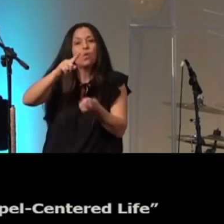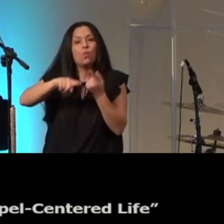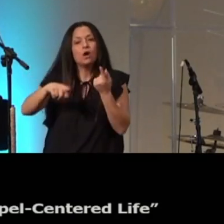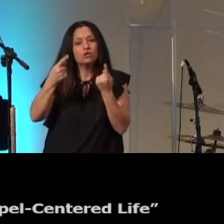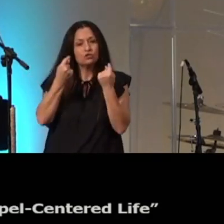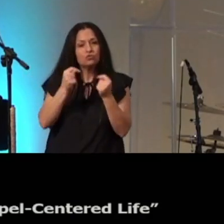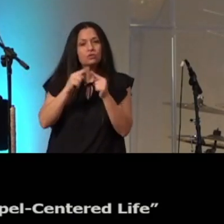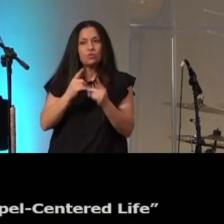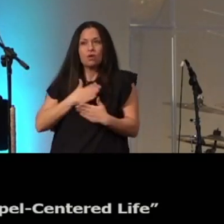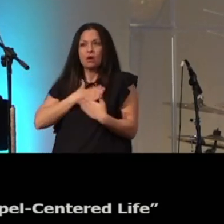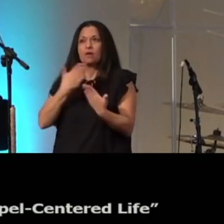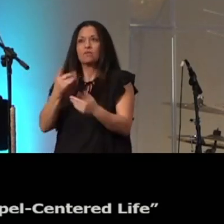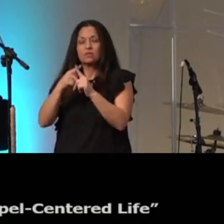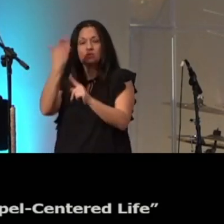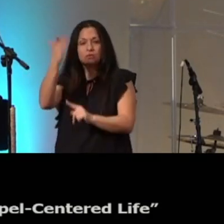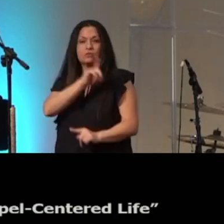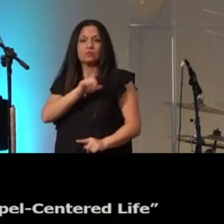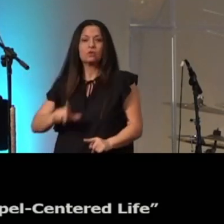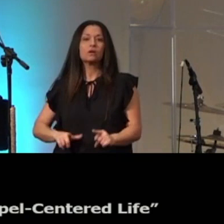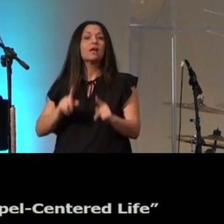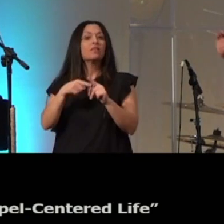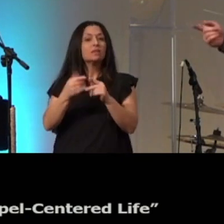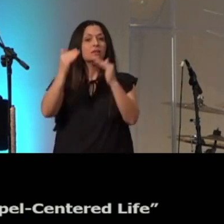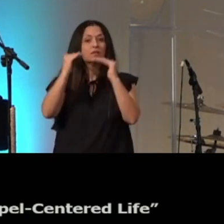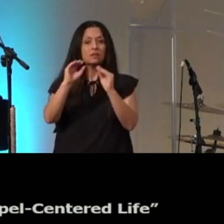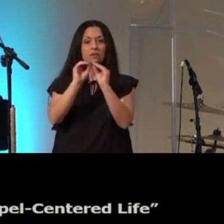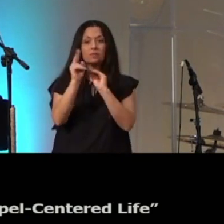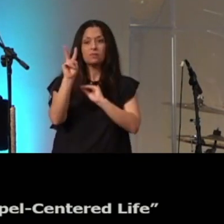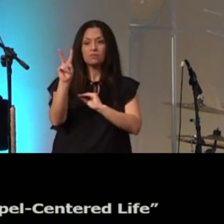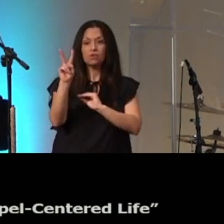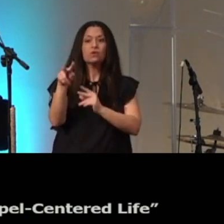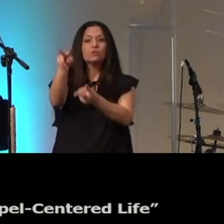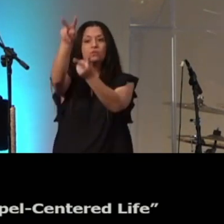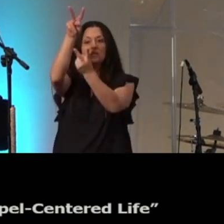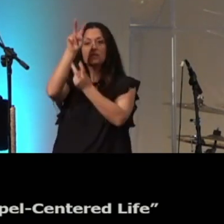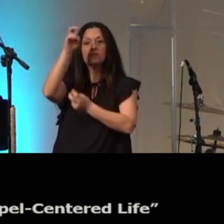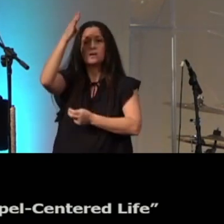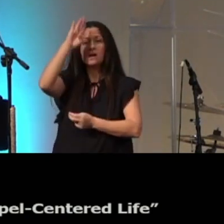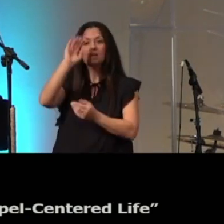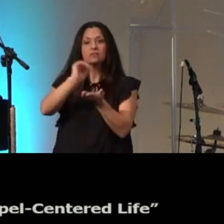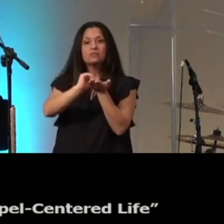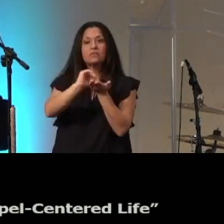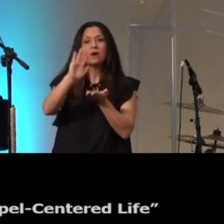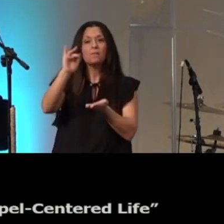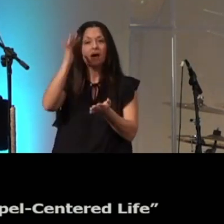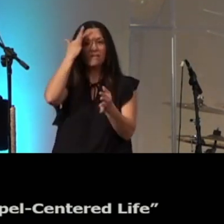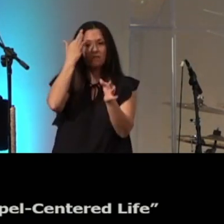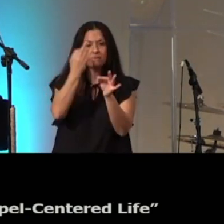confess to the Lord and then number four receive God's forgiveness by faith